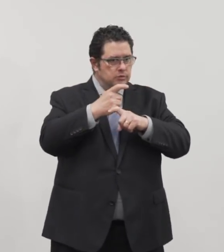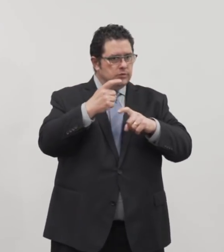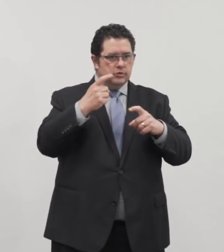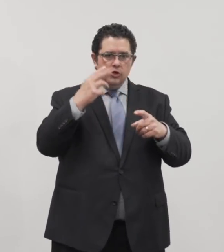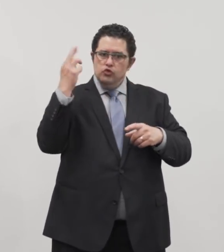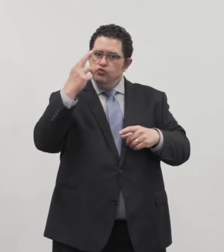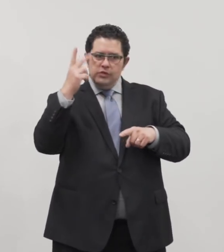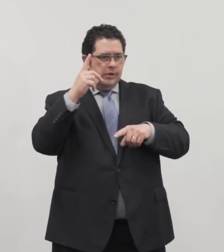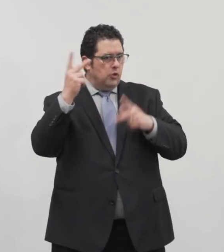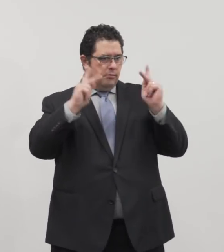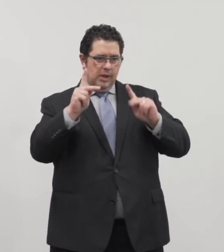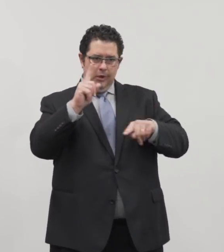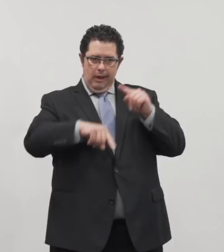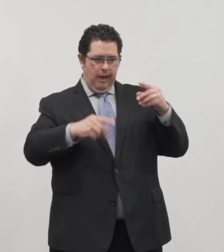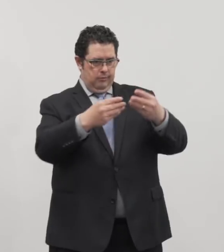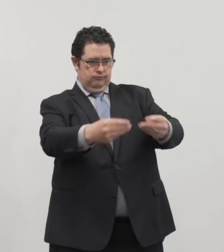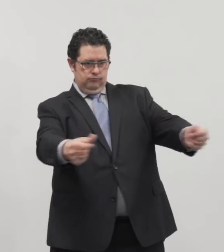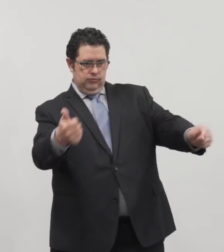get involved.